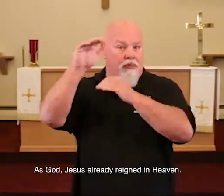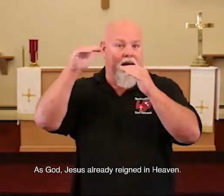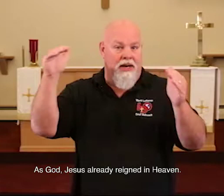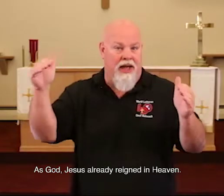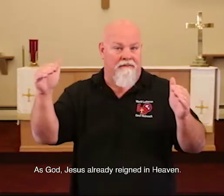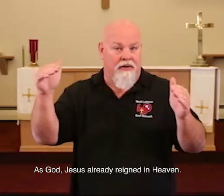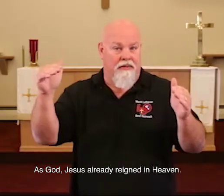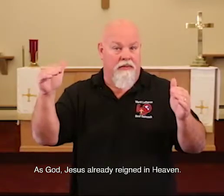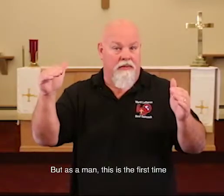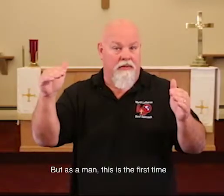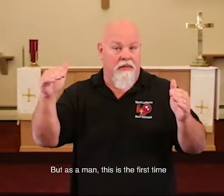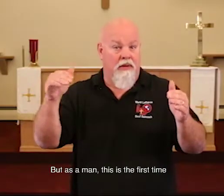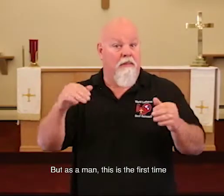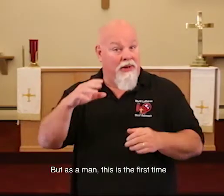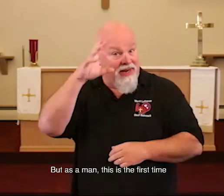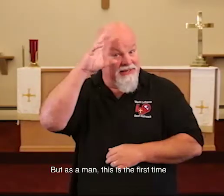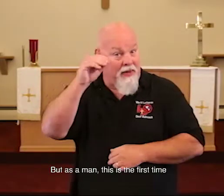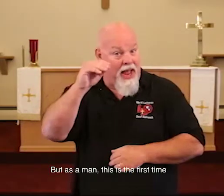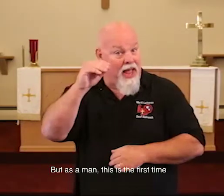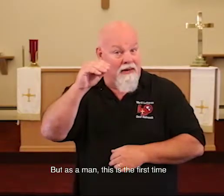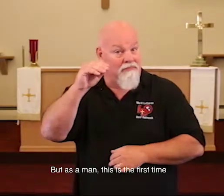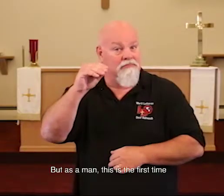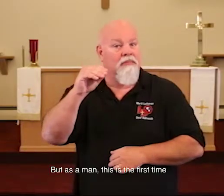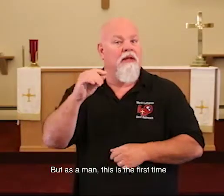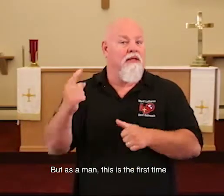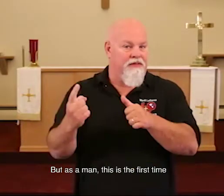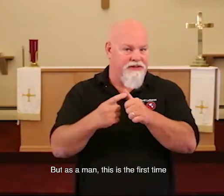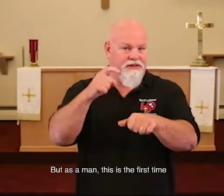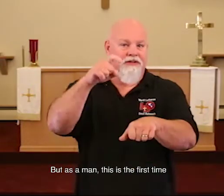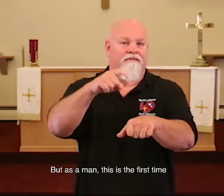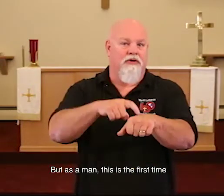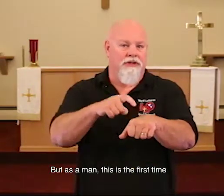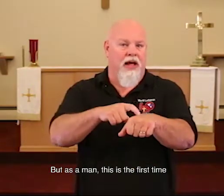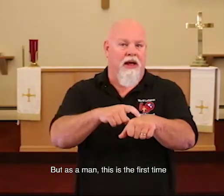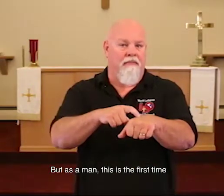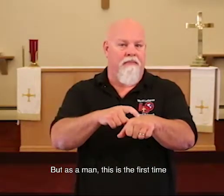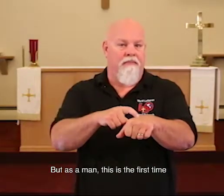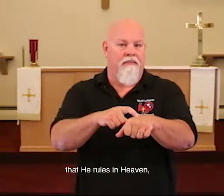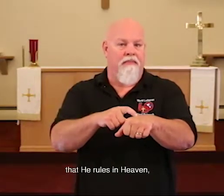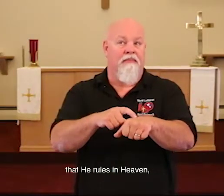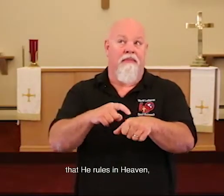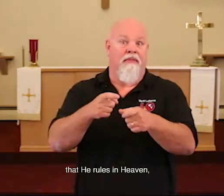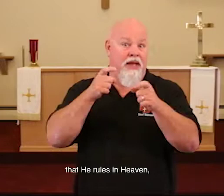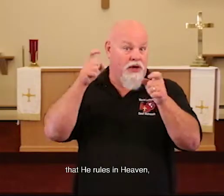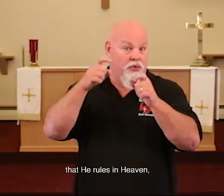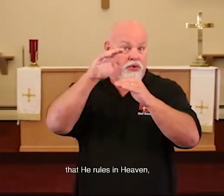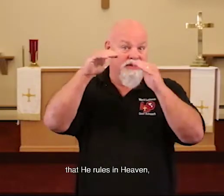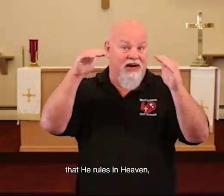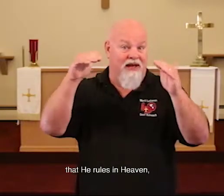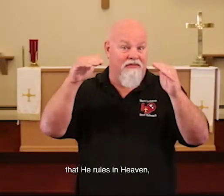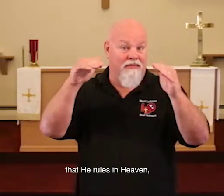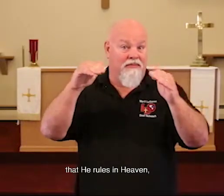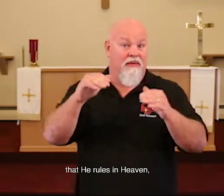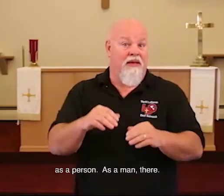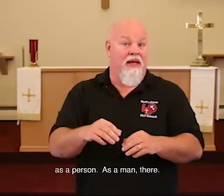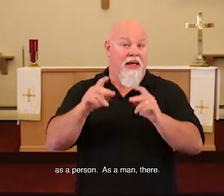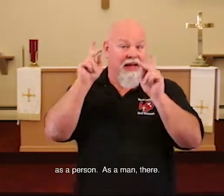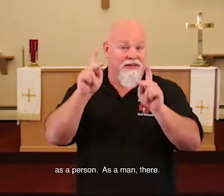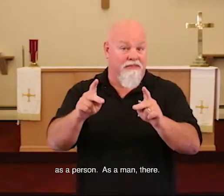reigned in heaven. But as a man, this is the first time that He rules in heaven as a